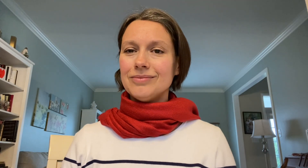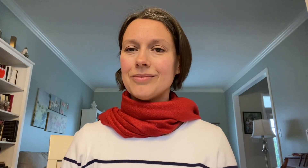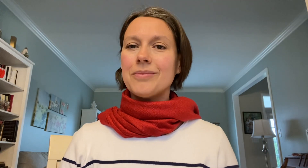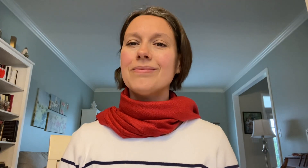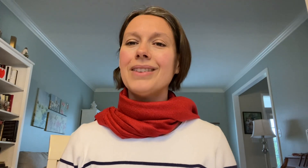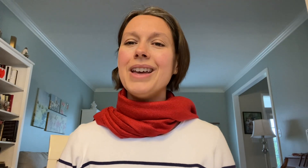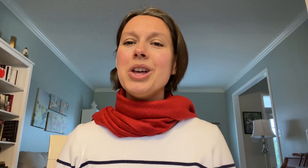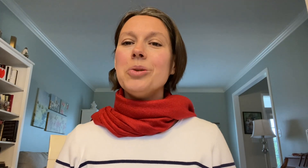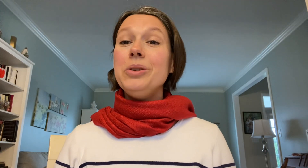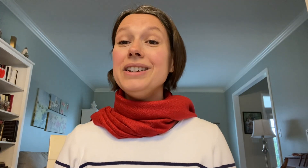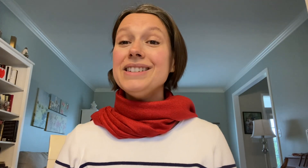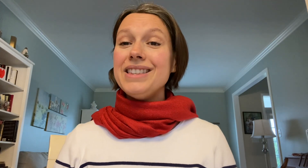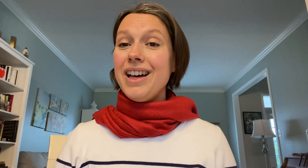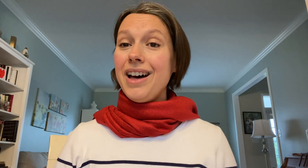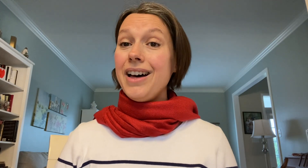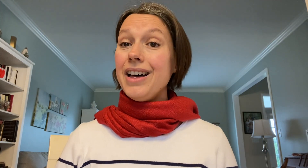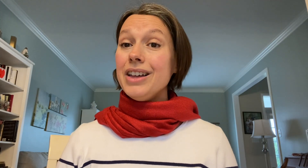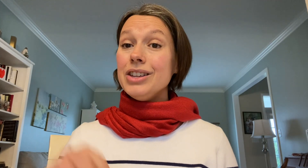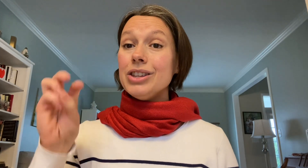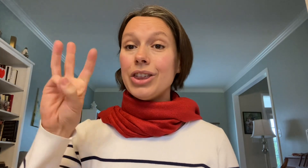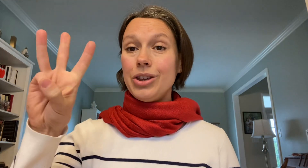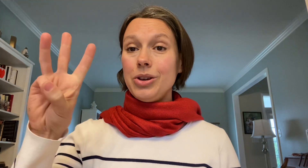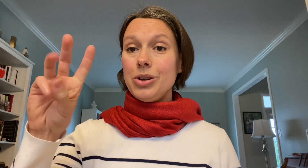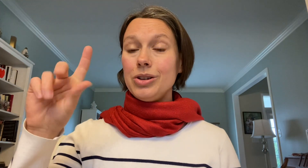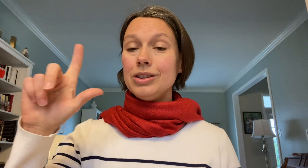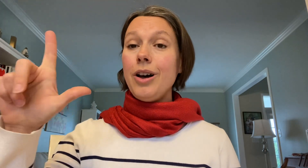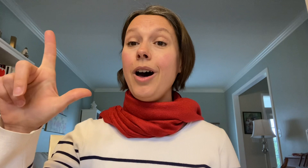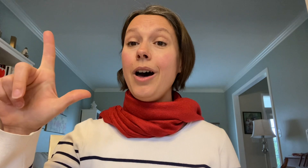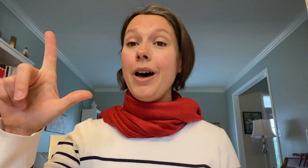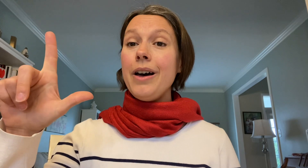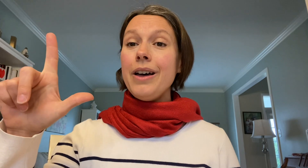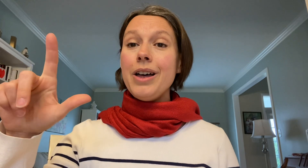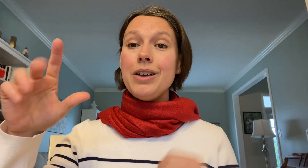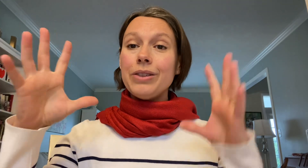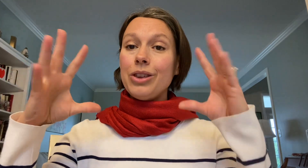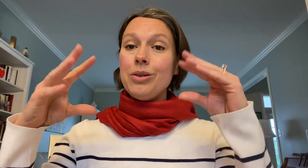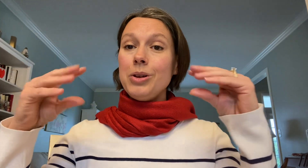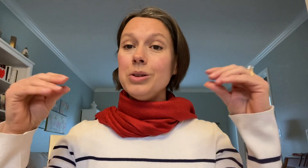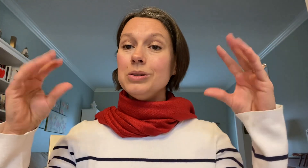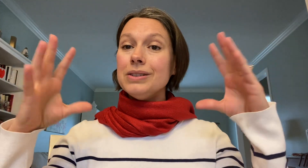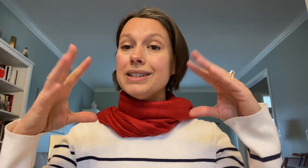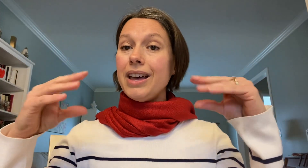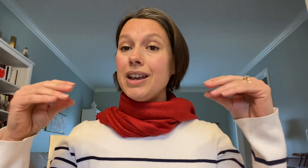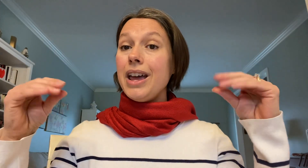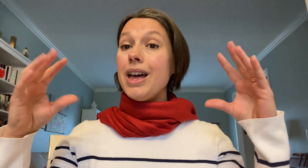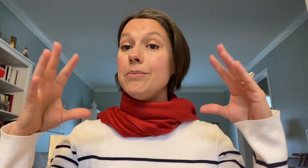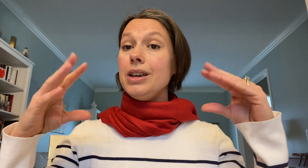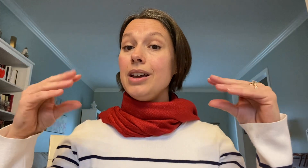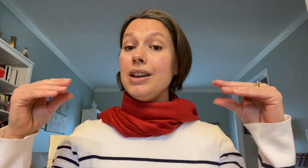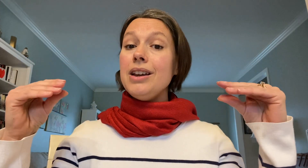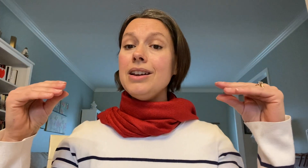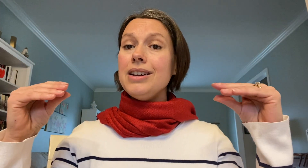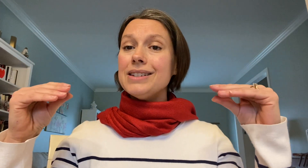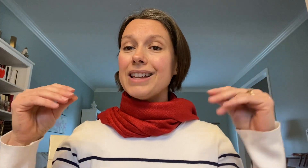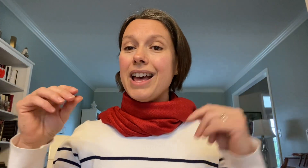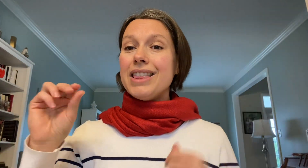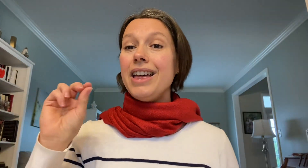What is the third law of thermodynamics? The